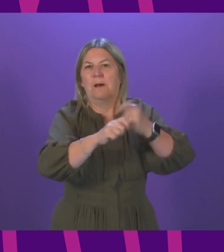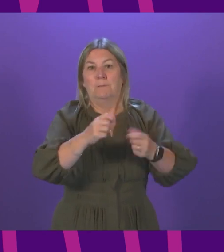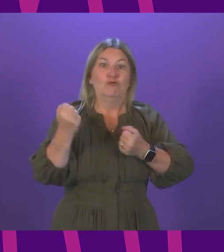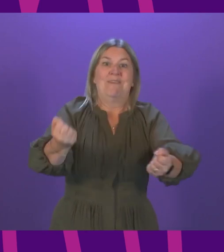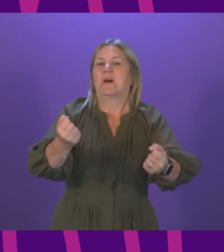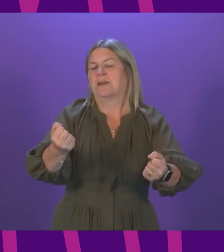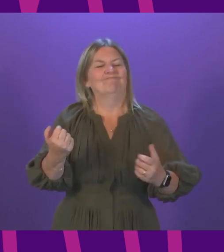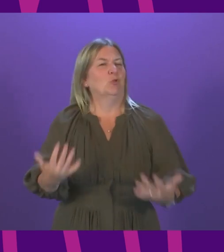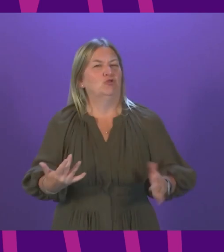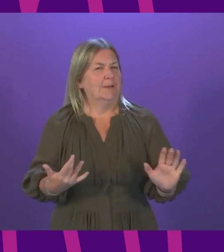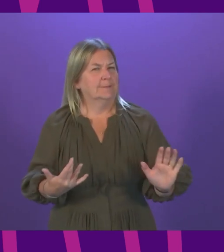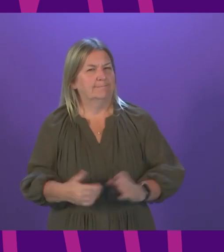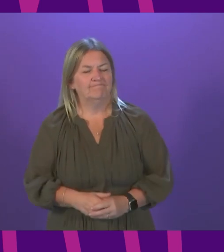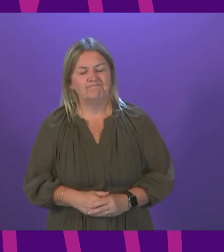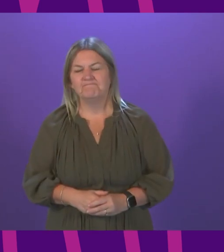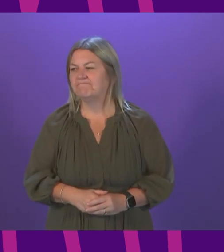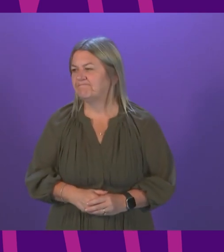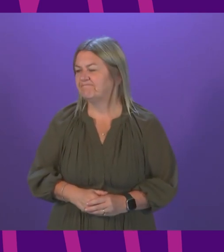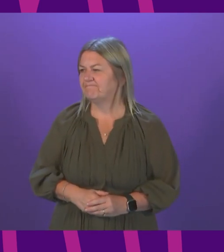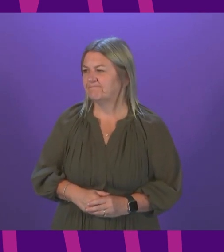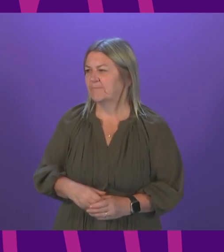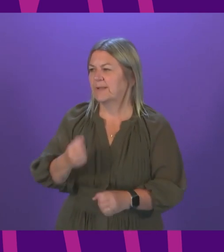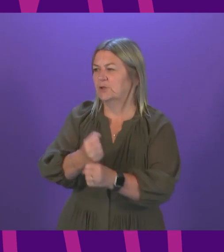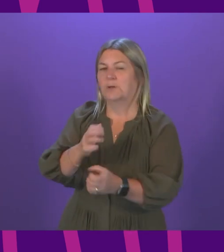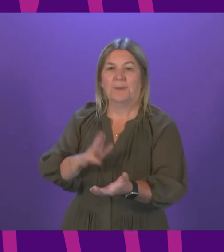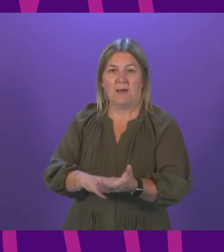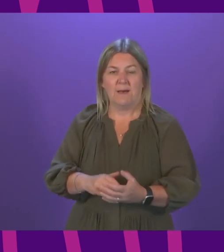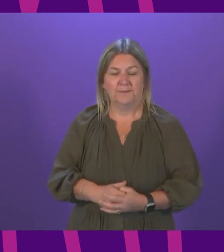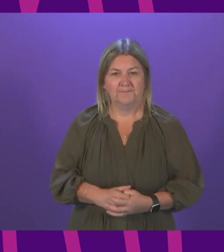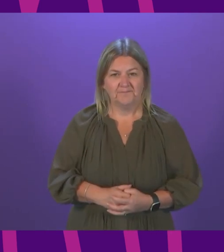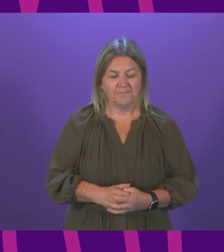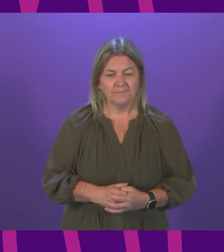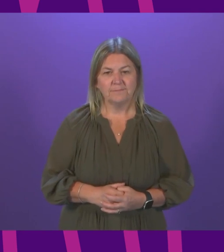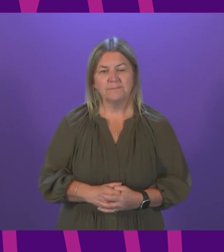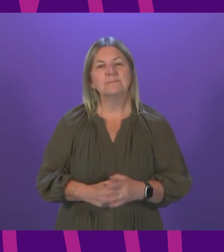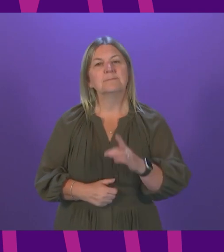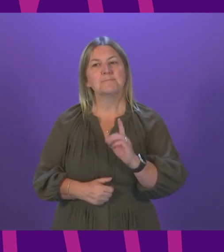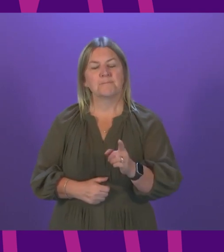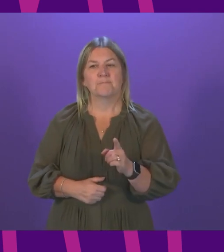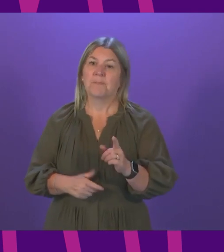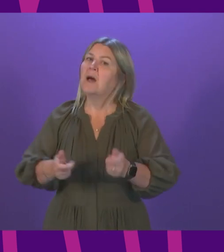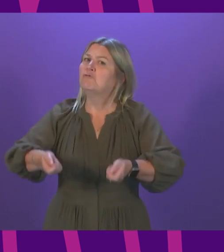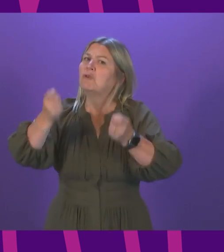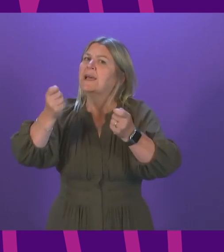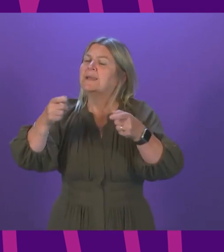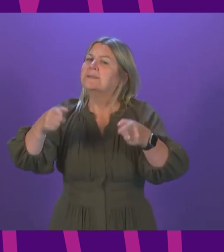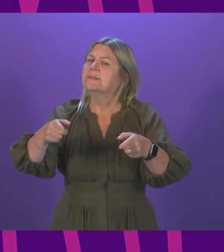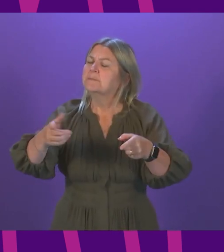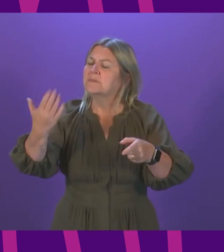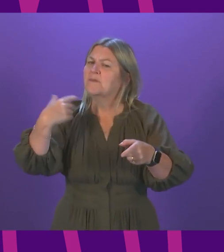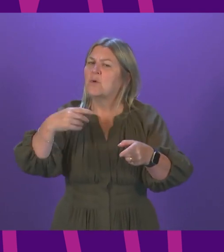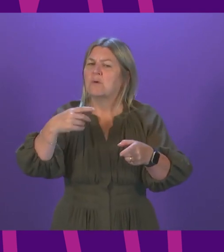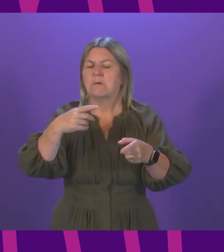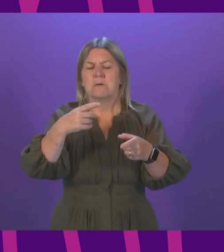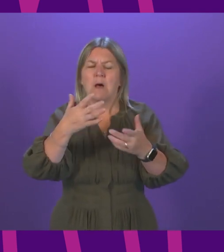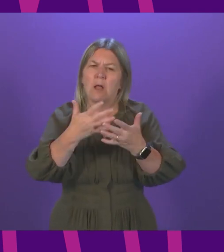at the present time. Gillian McKay, to be followed by Emma Harper. Thank you, Deputy Presiding Officer. I've raised the pressure being put on out-of-hours